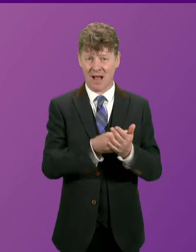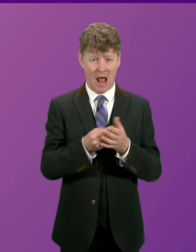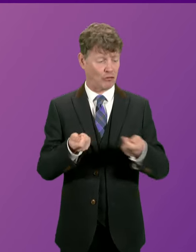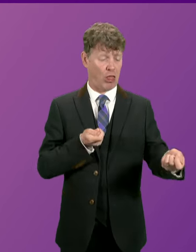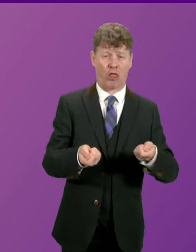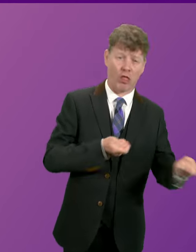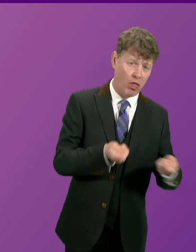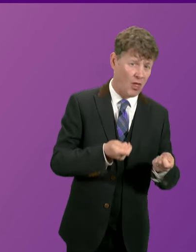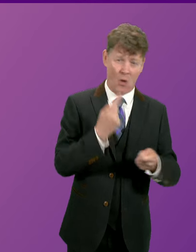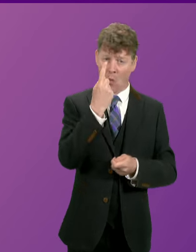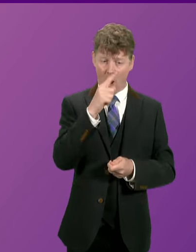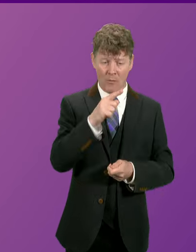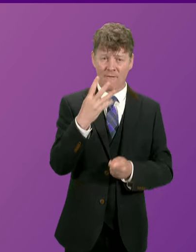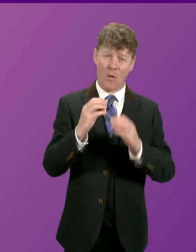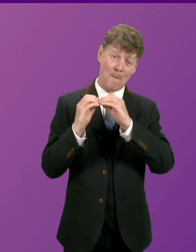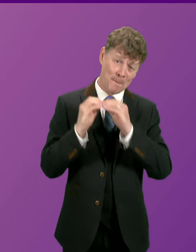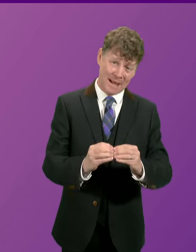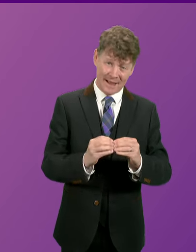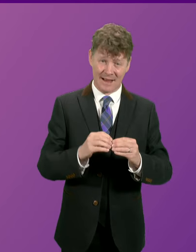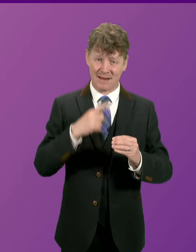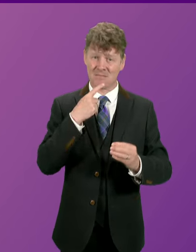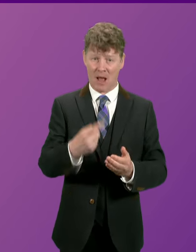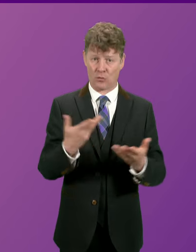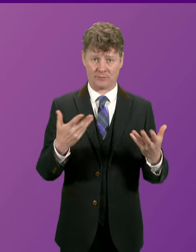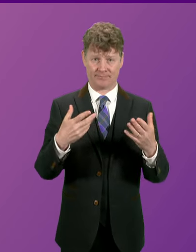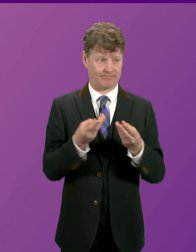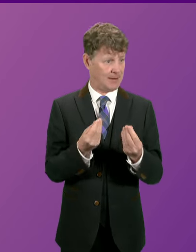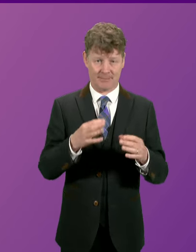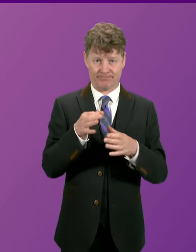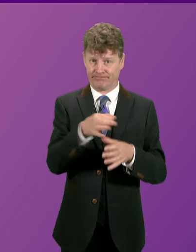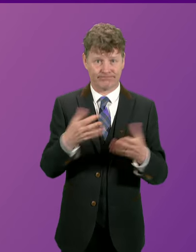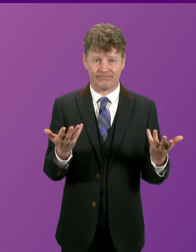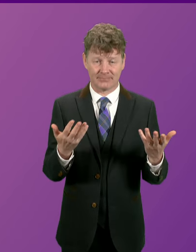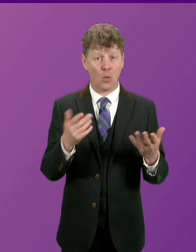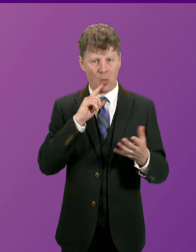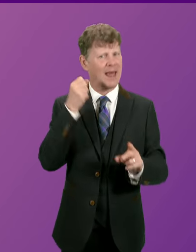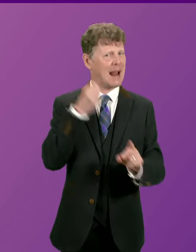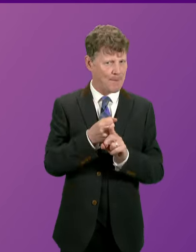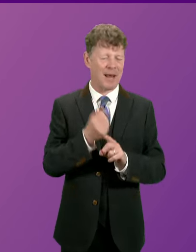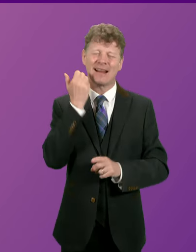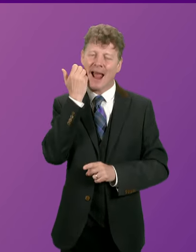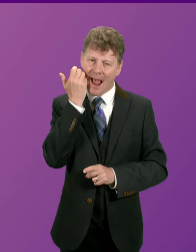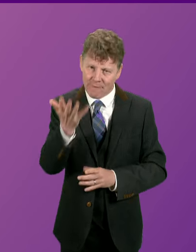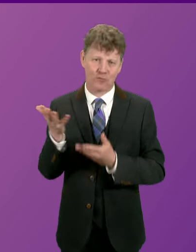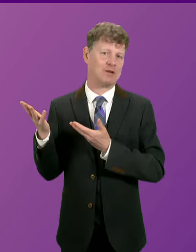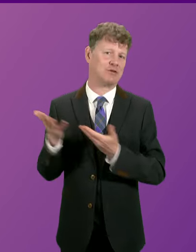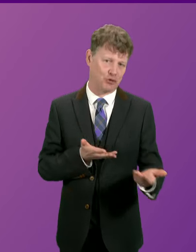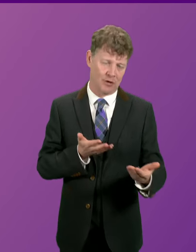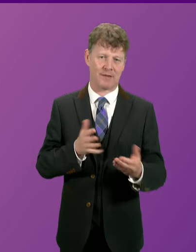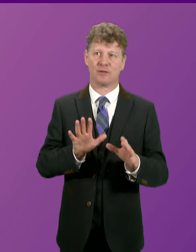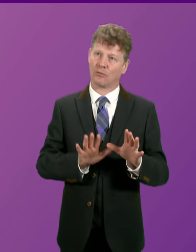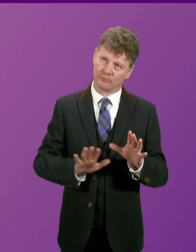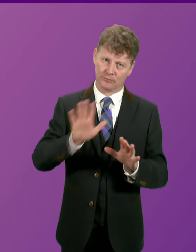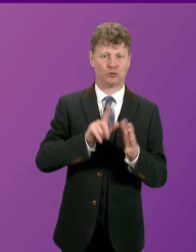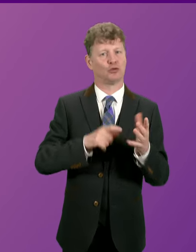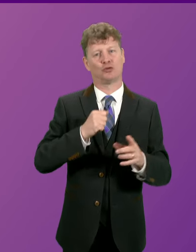.4 billion black hole that this has created will impact on the delivery of every service in every part of the country. And let's just look